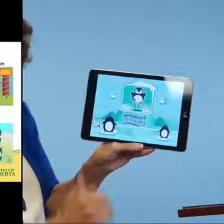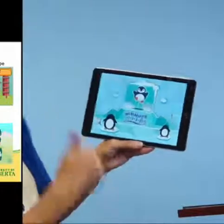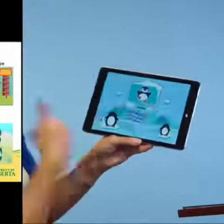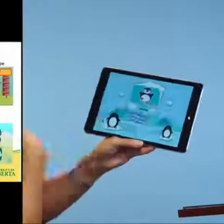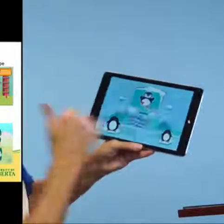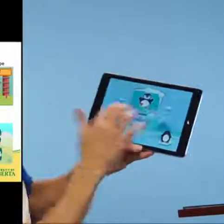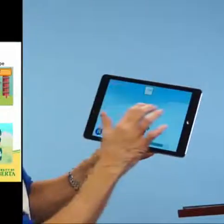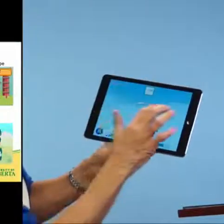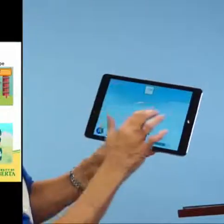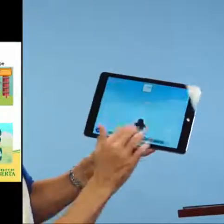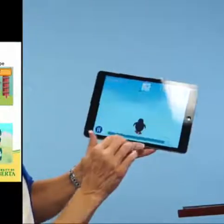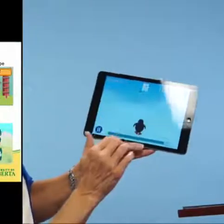Endless Waddle.